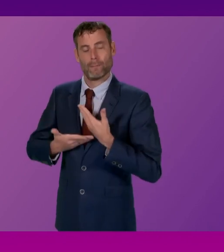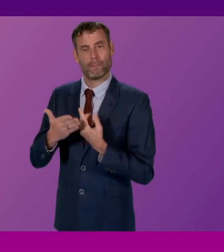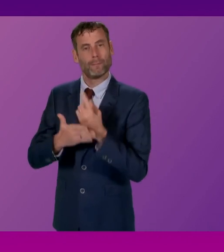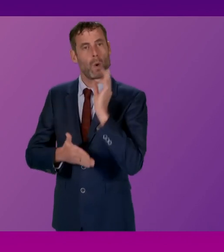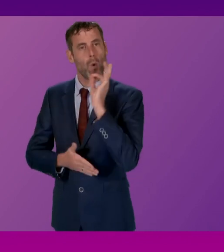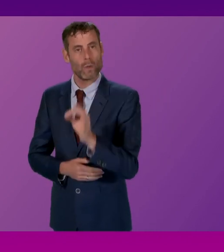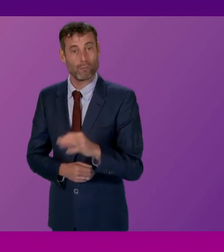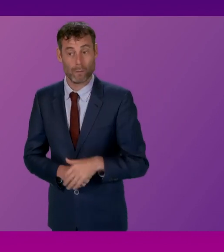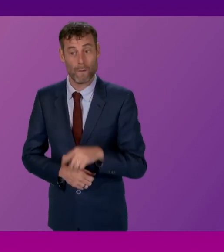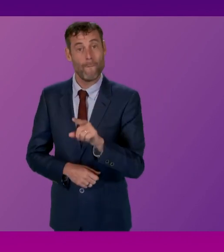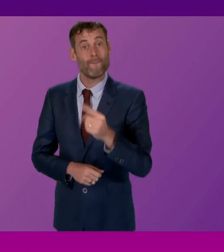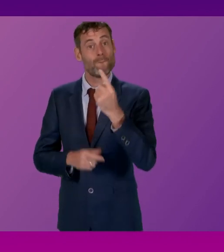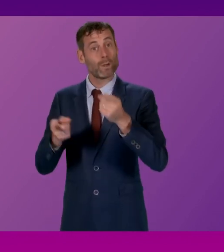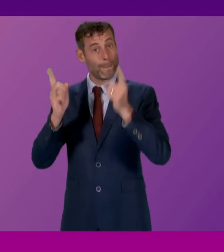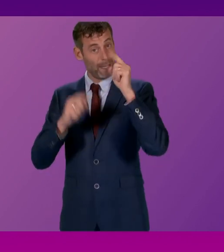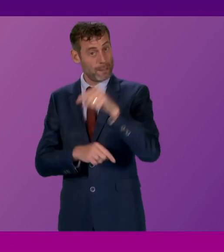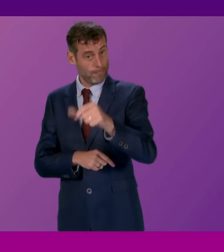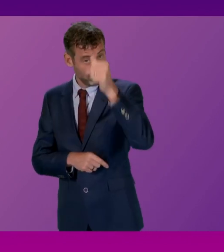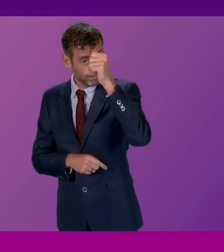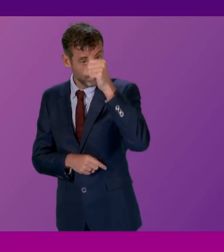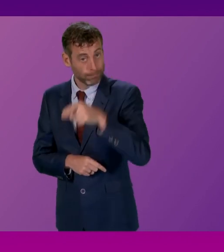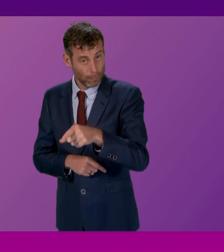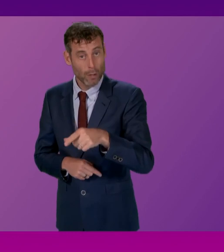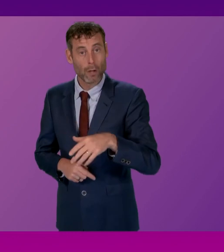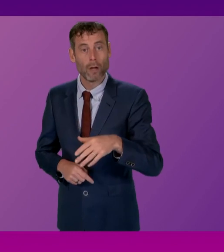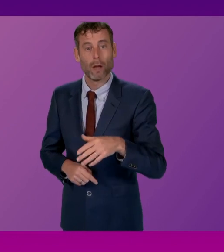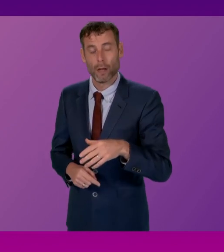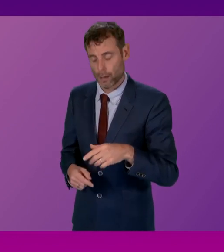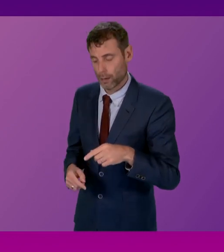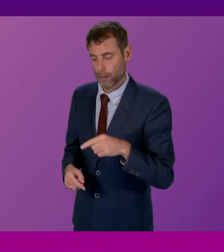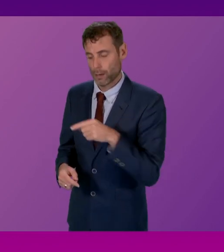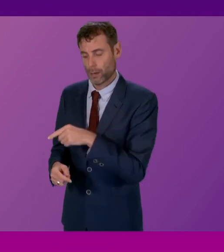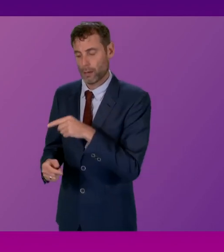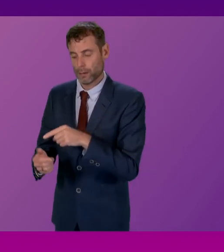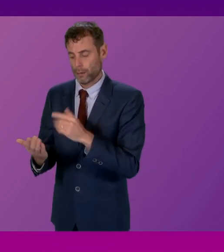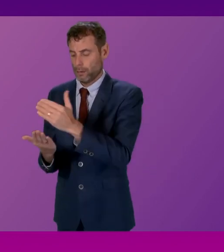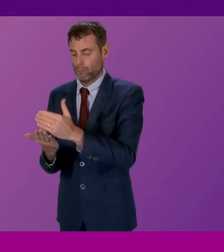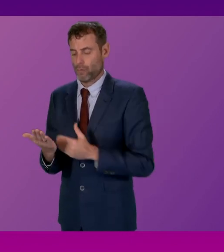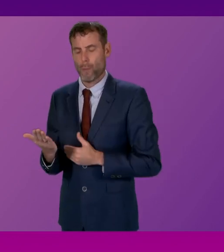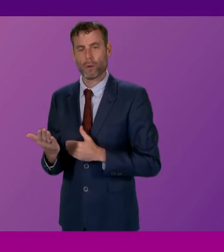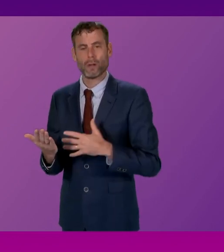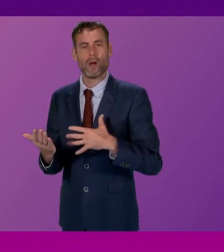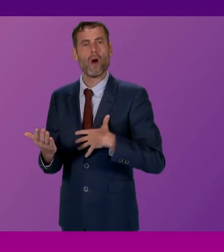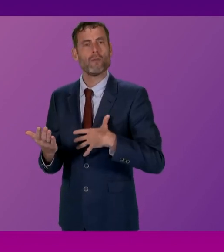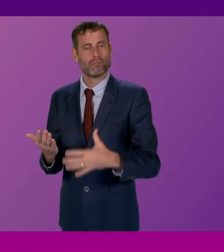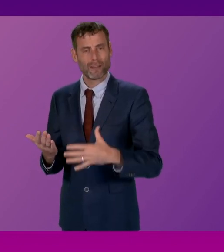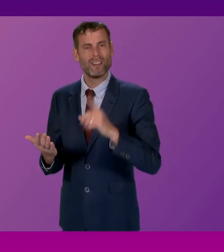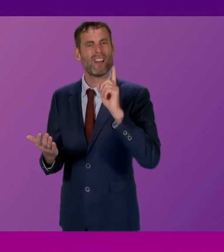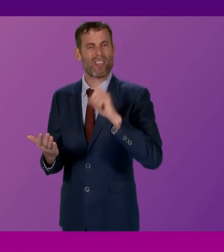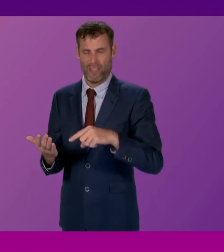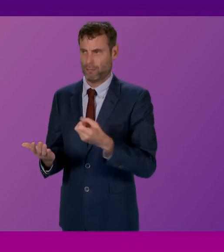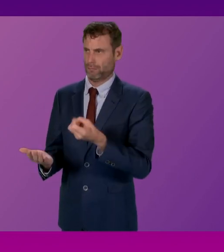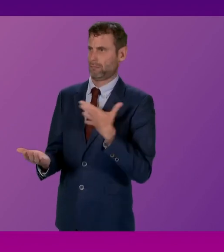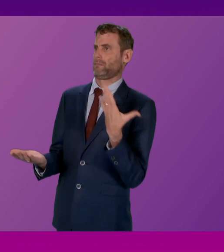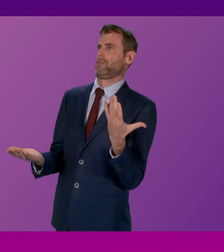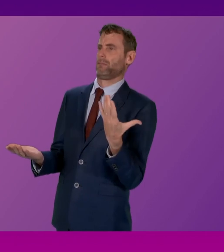First Minister will be aware that the data that was produced by Pregnant then Screwed campaign is damning. So does the First Minister share the confidence